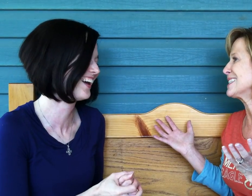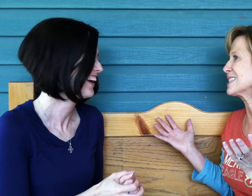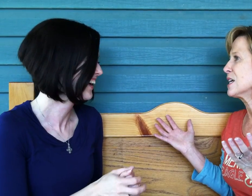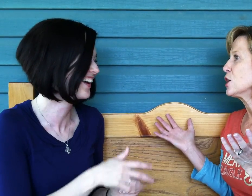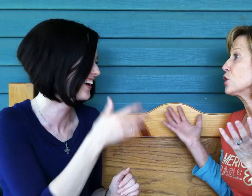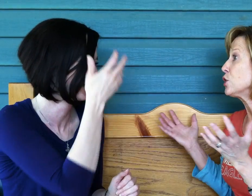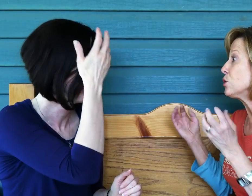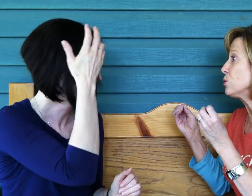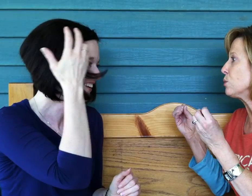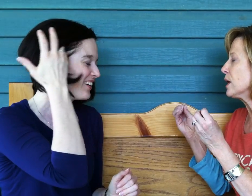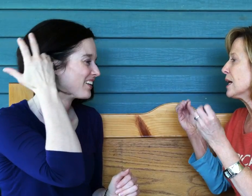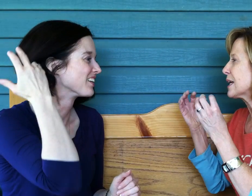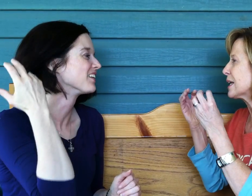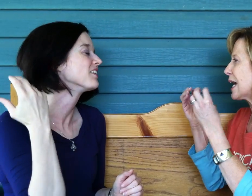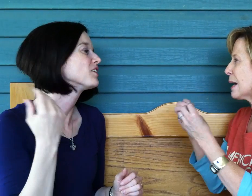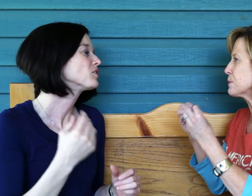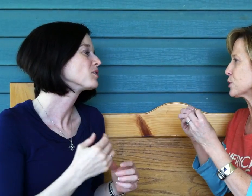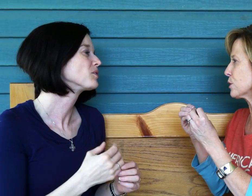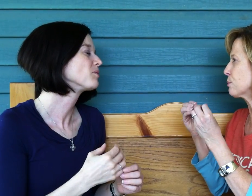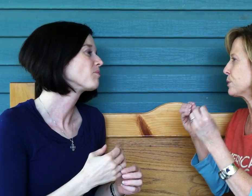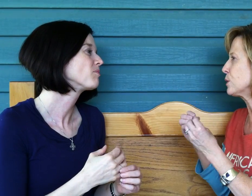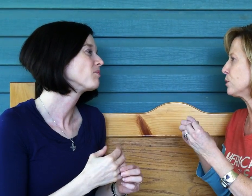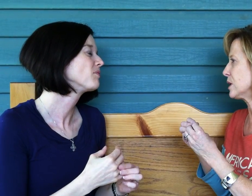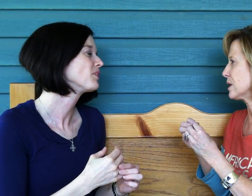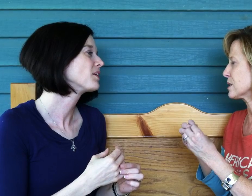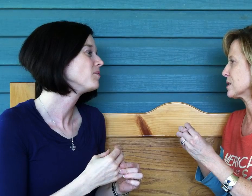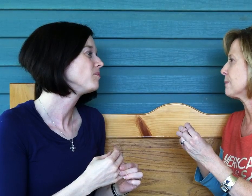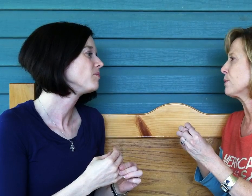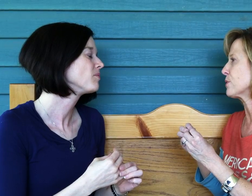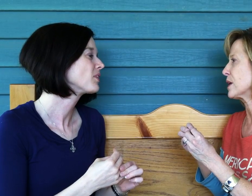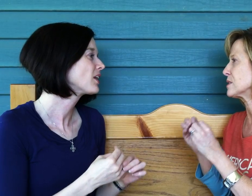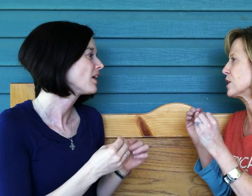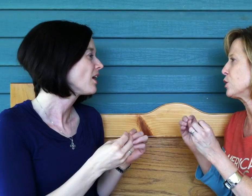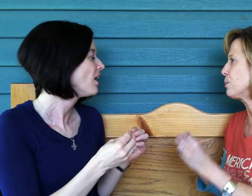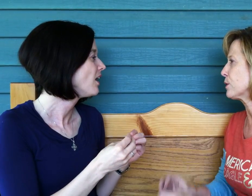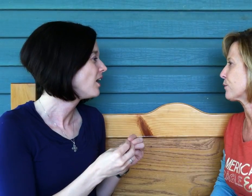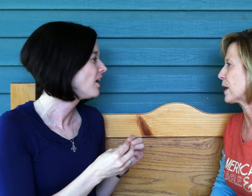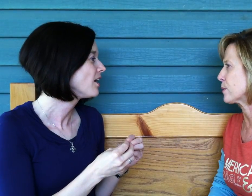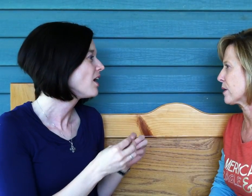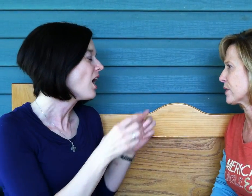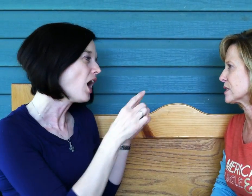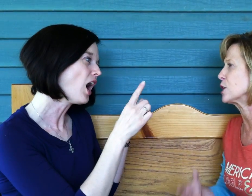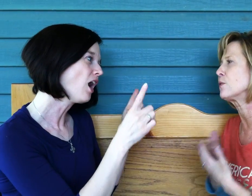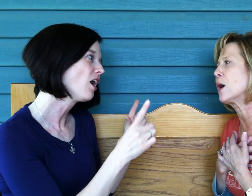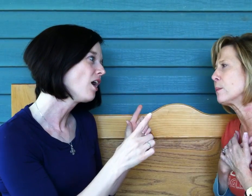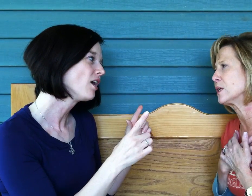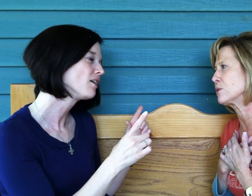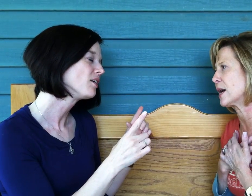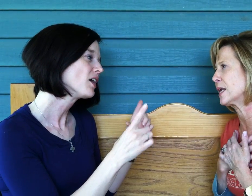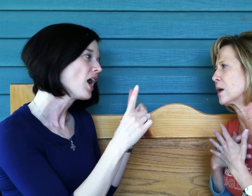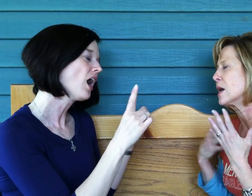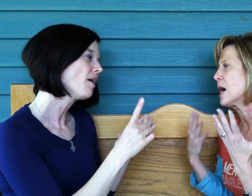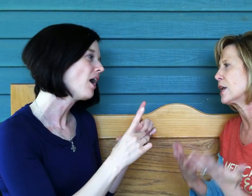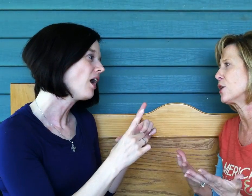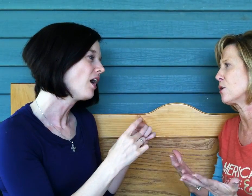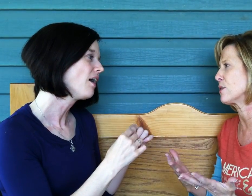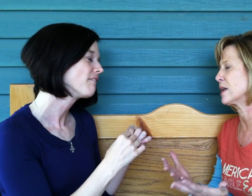you capture beauty in the simple things and you put a frame around things and you've helped me do that. And I know that